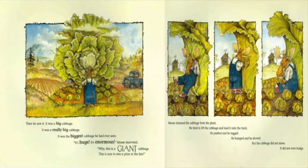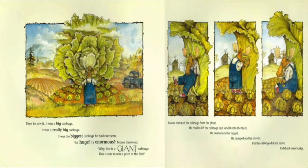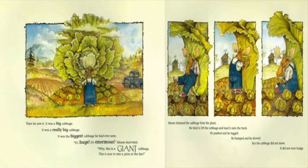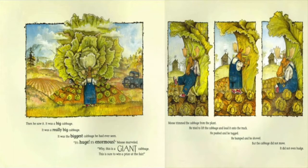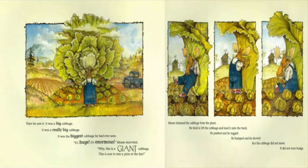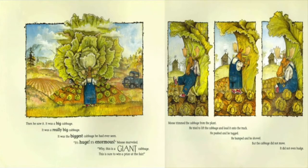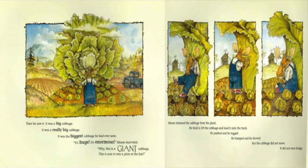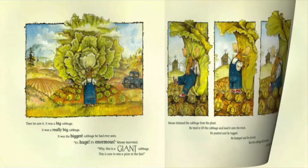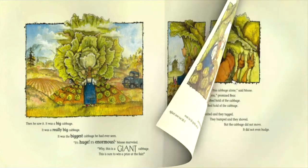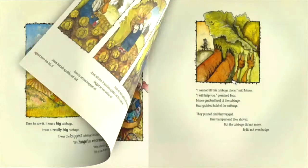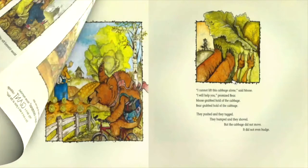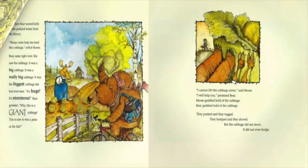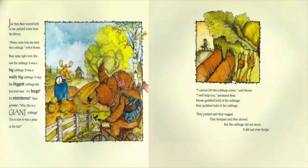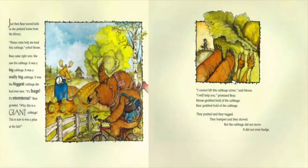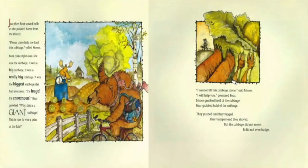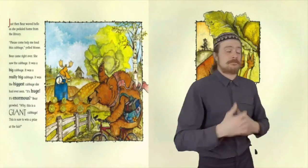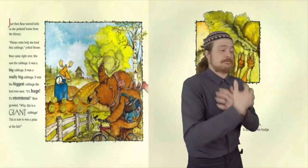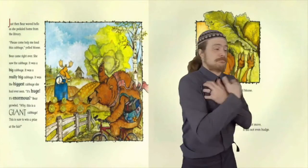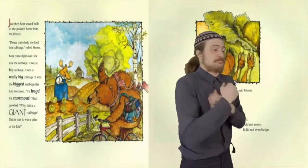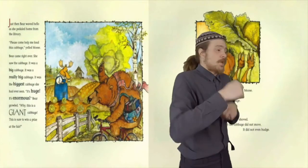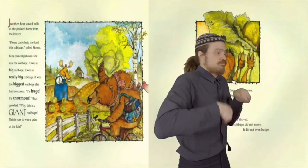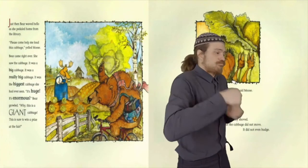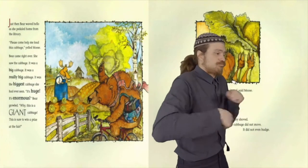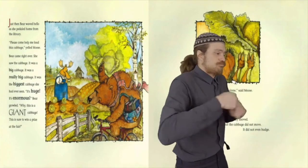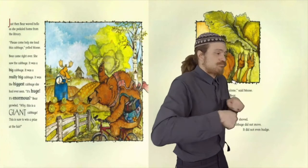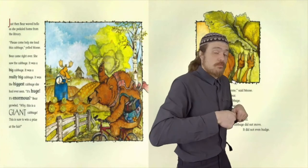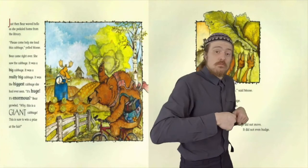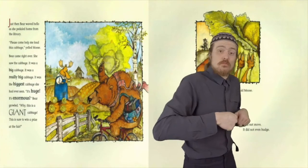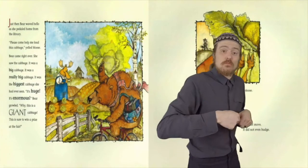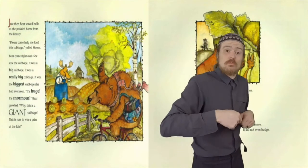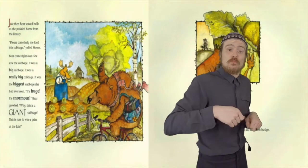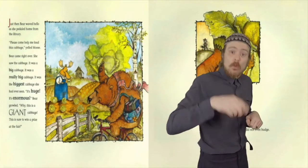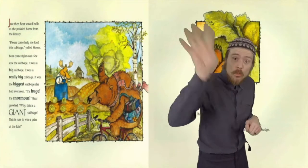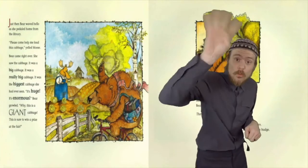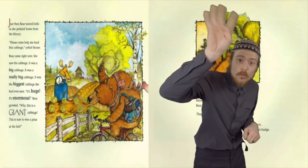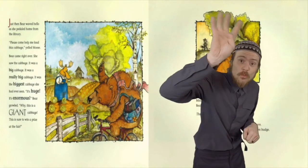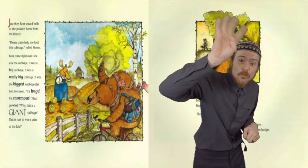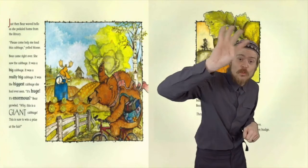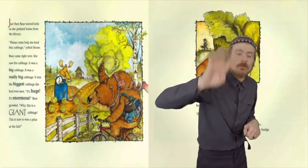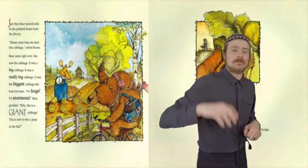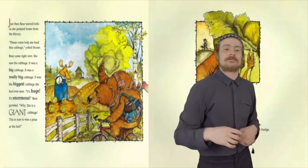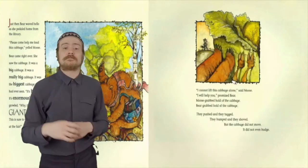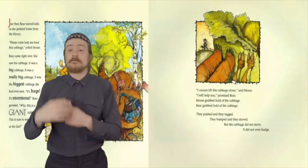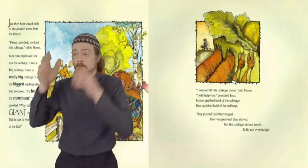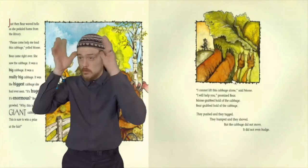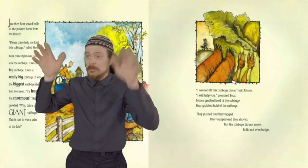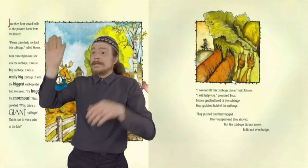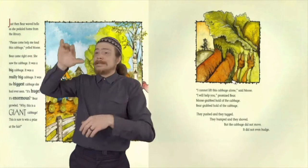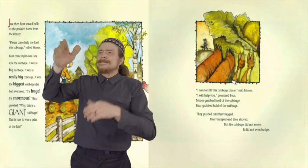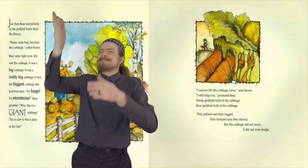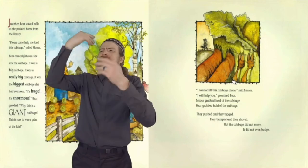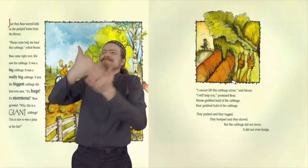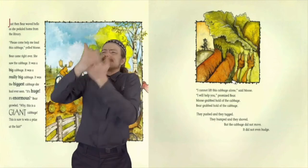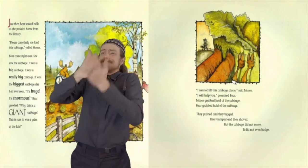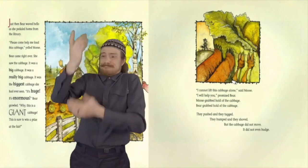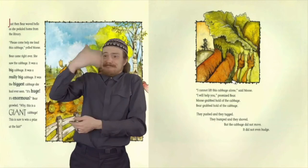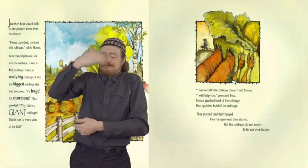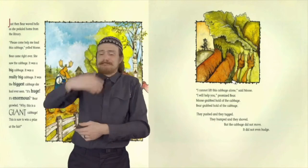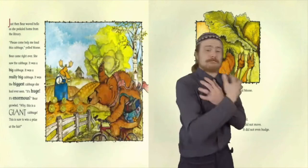even budge. Just then, Bear waved hello as she peddled home from the library. Please come help me load this cabbage,